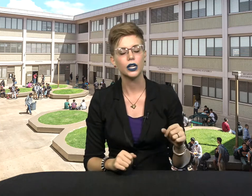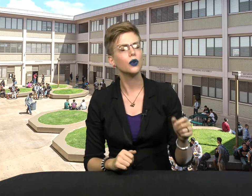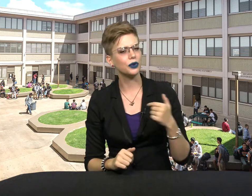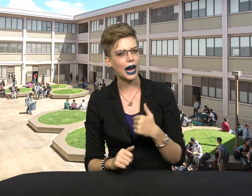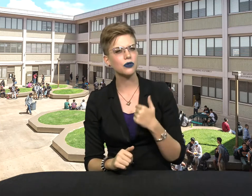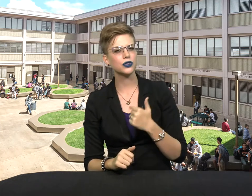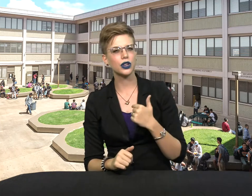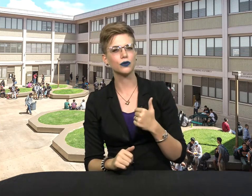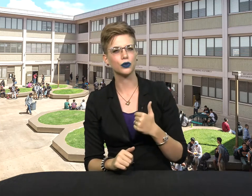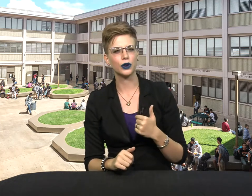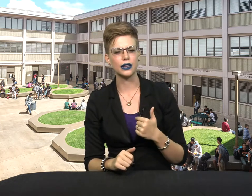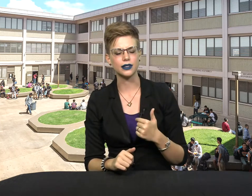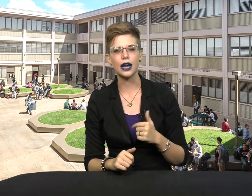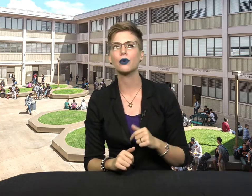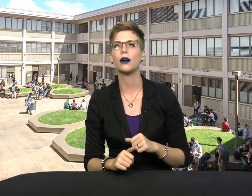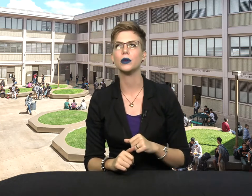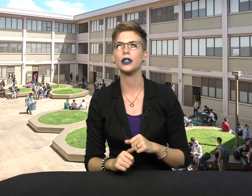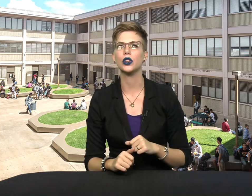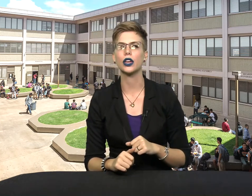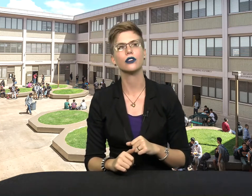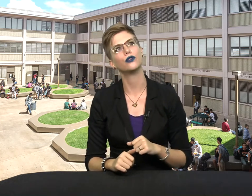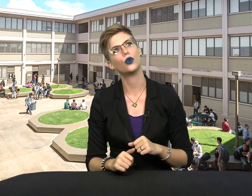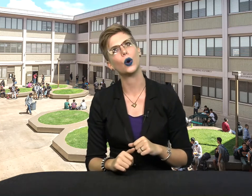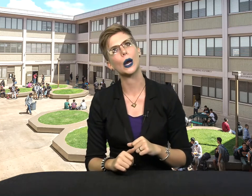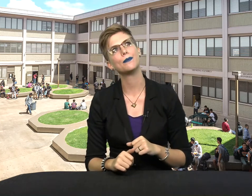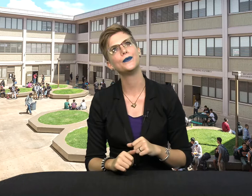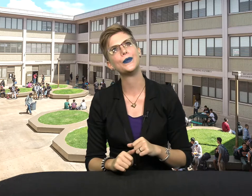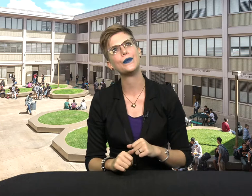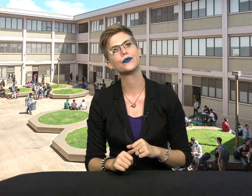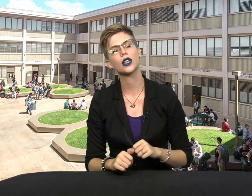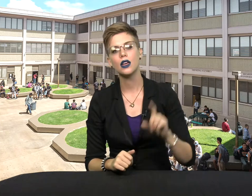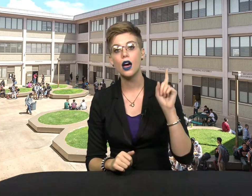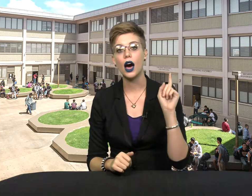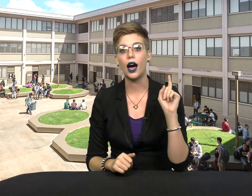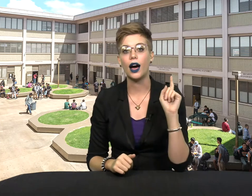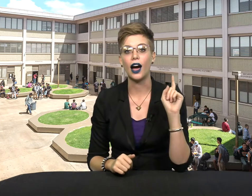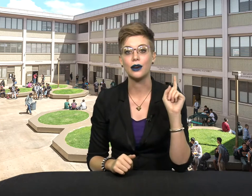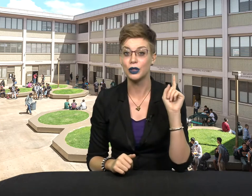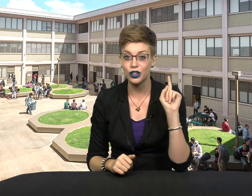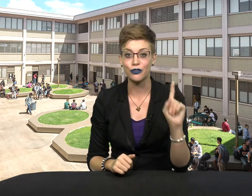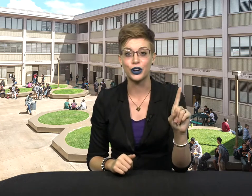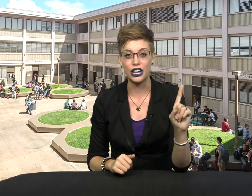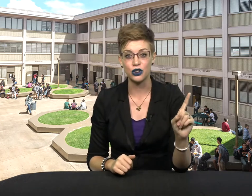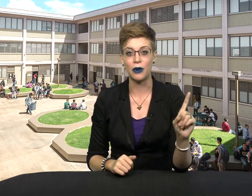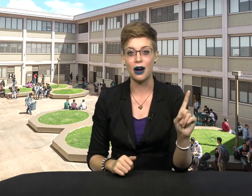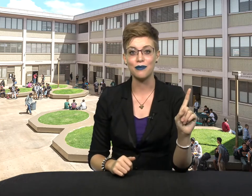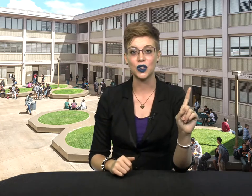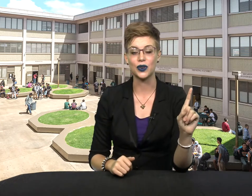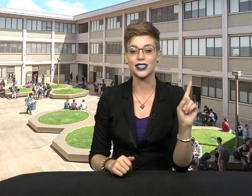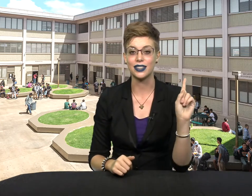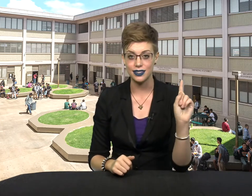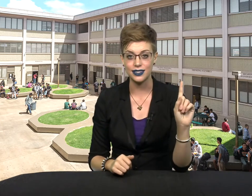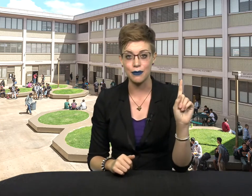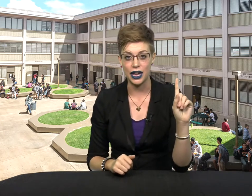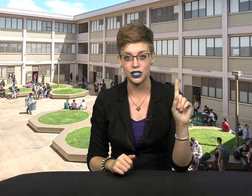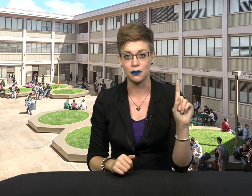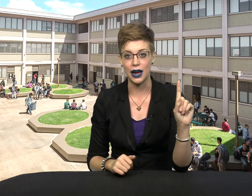when I was looking for friends, I'd probably be looking for, hmm, I'd be looking for another mom who has kids the same age as mine,